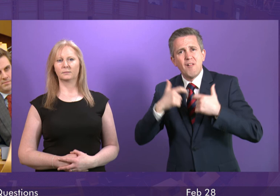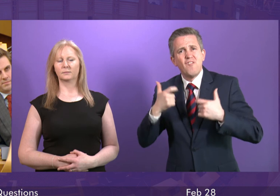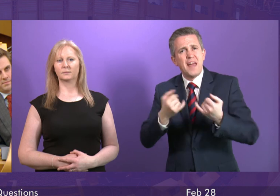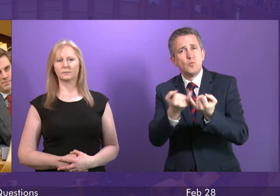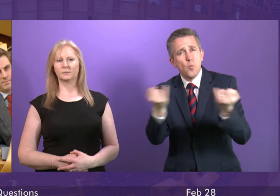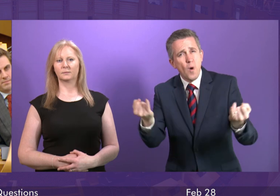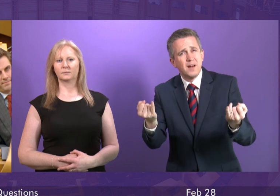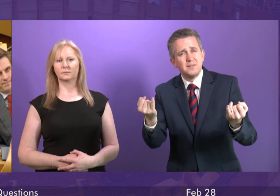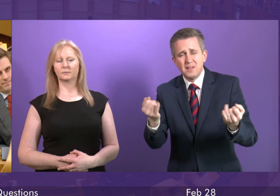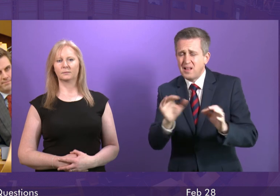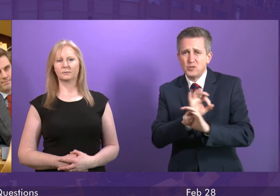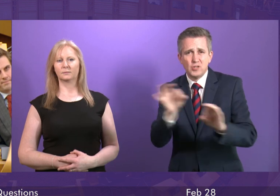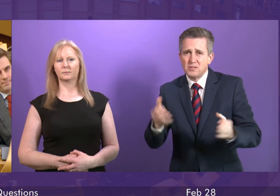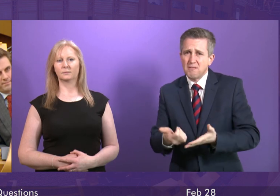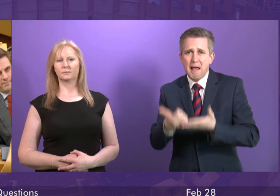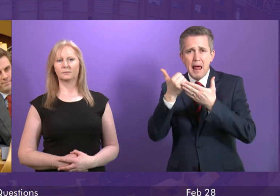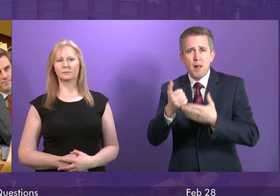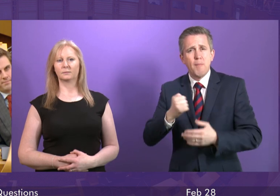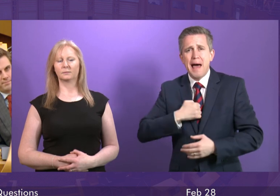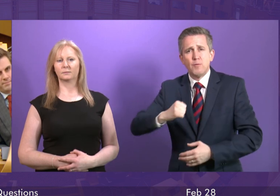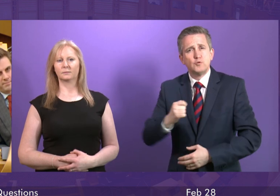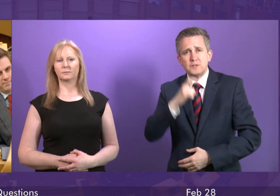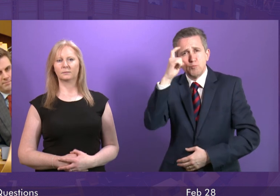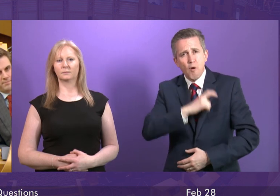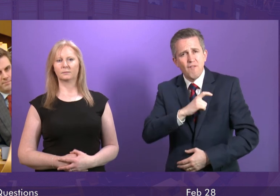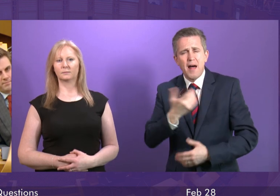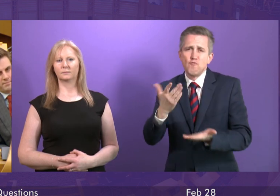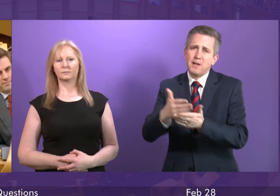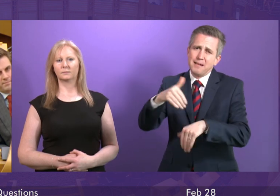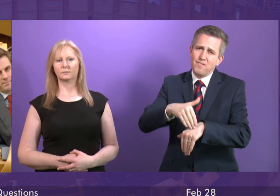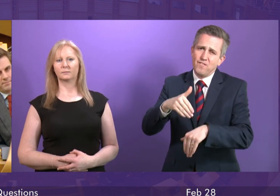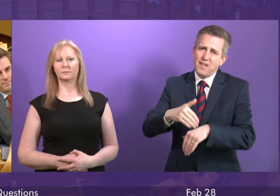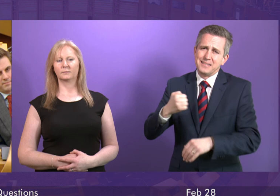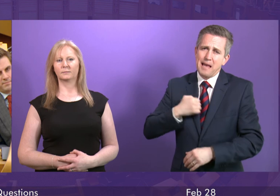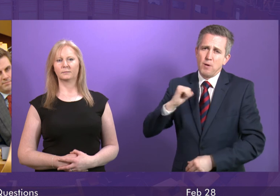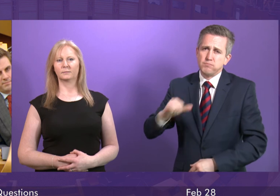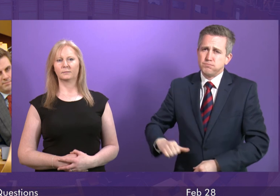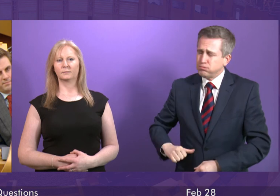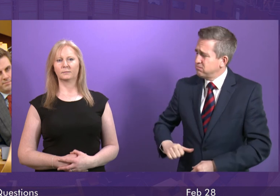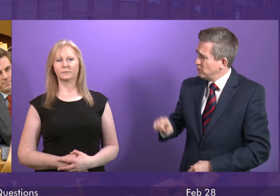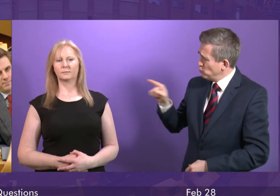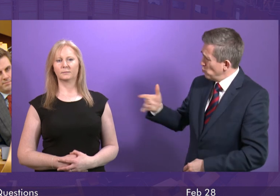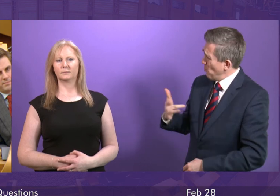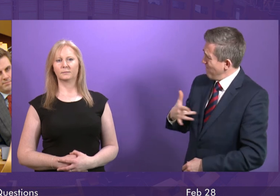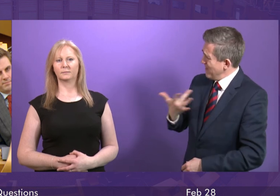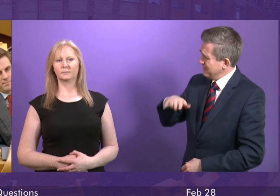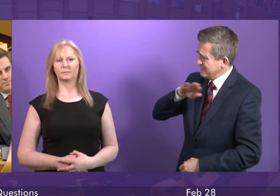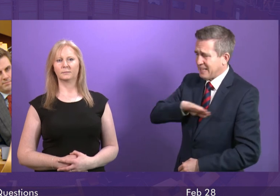the reputation of Scotland and our vital agriculture industry. Is the First Minister really satisfied with the conditions those calves are being